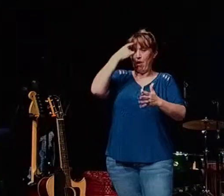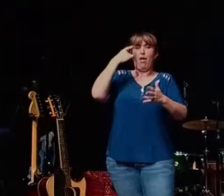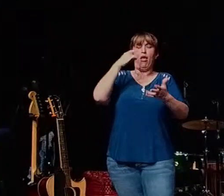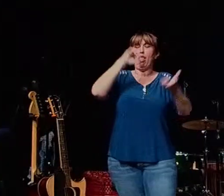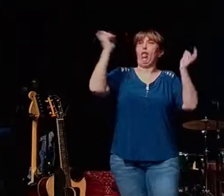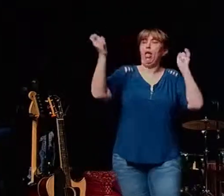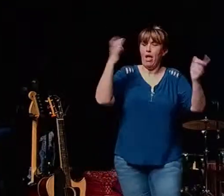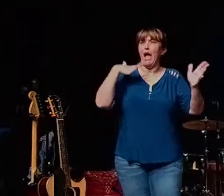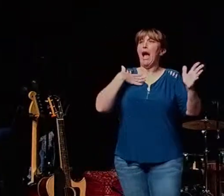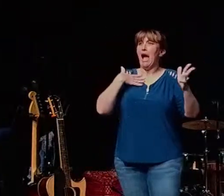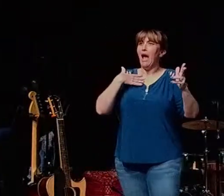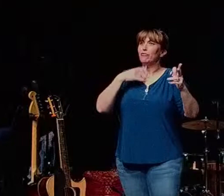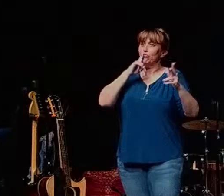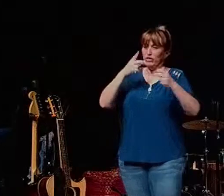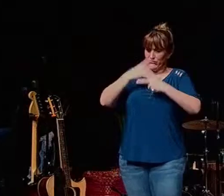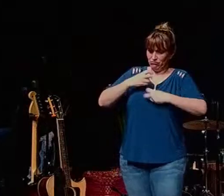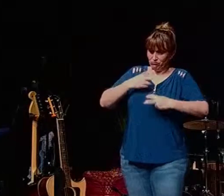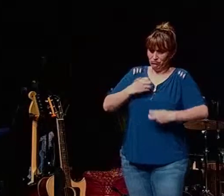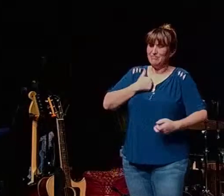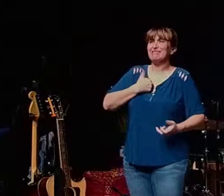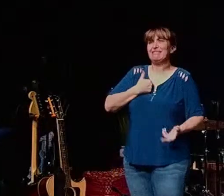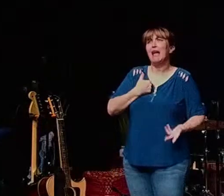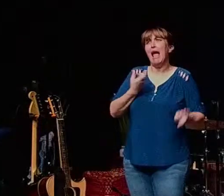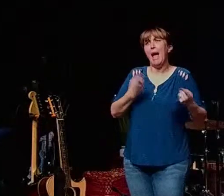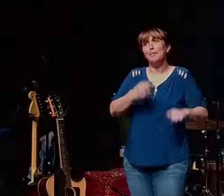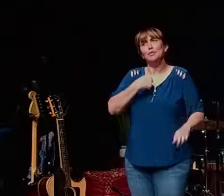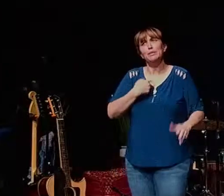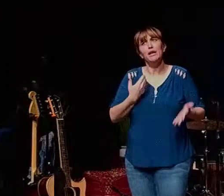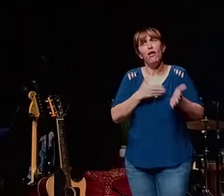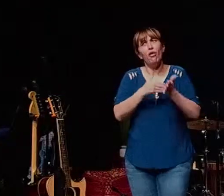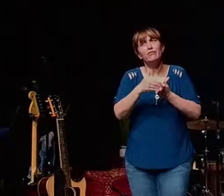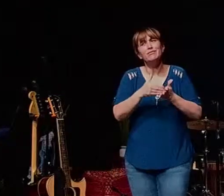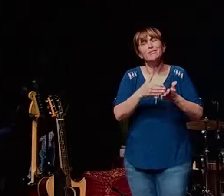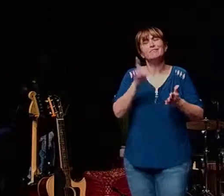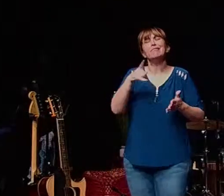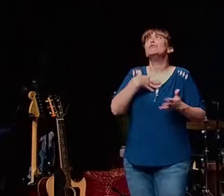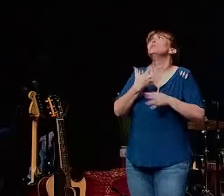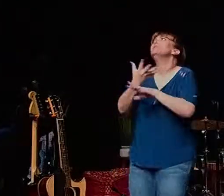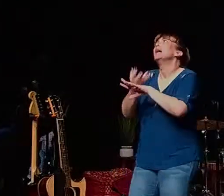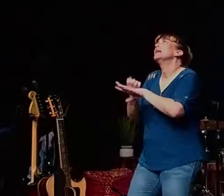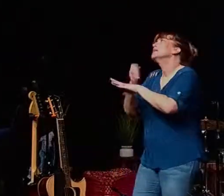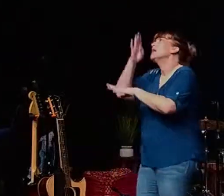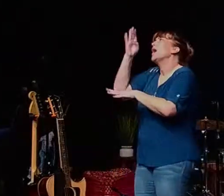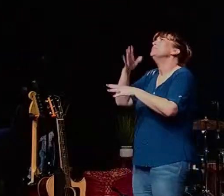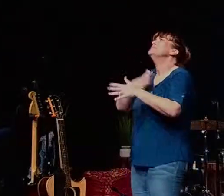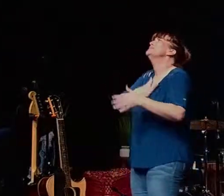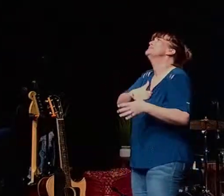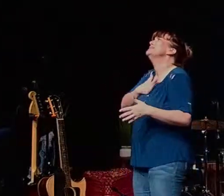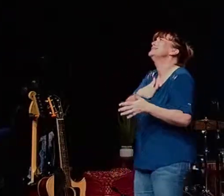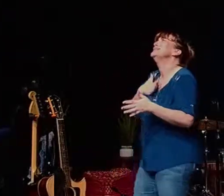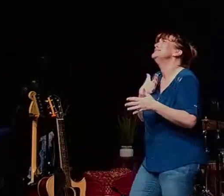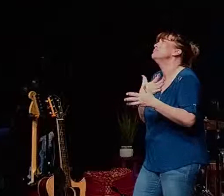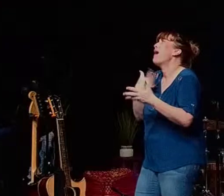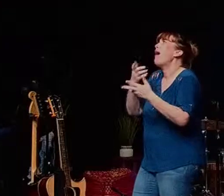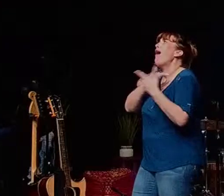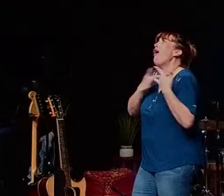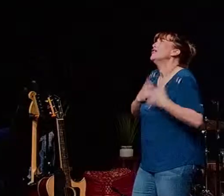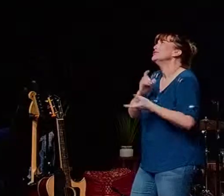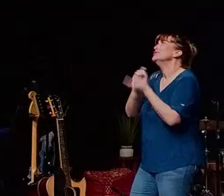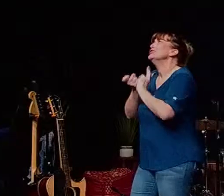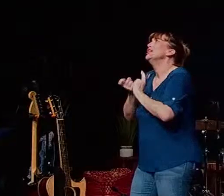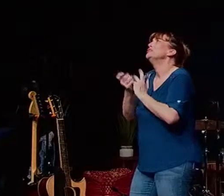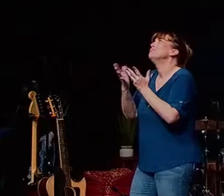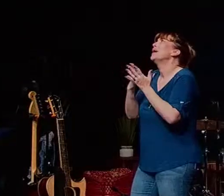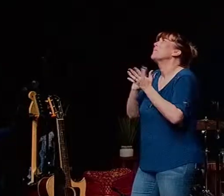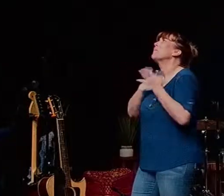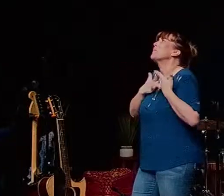and i find myself in that place and i have to just really beg god god give me a heart of flesh give me a desperate